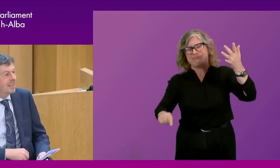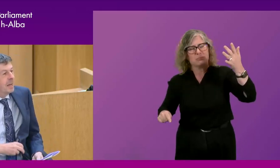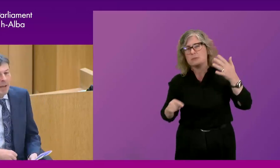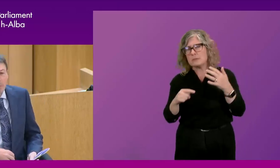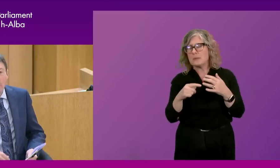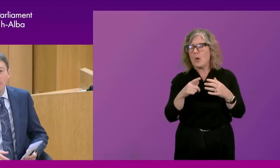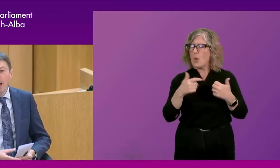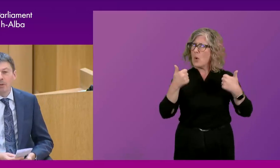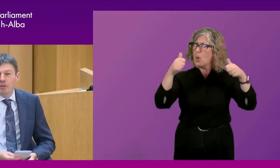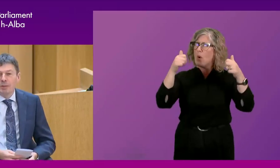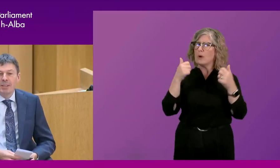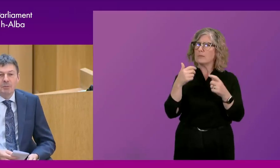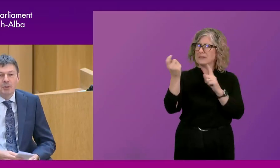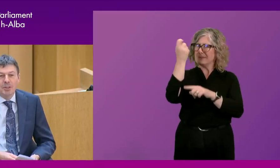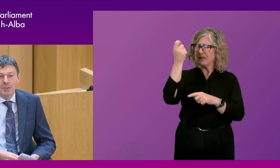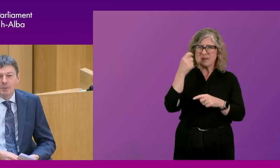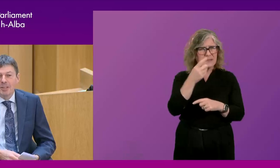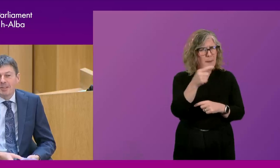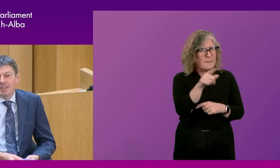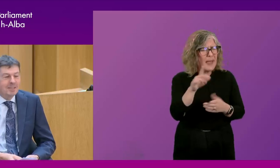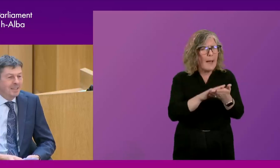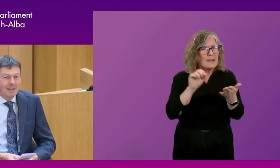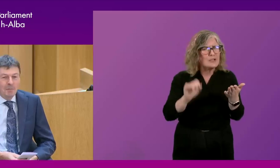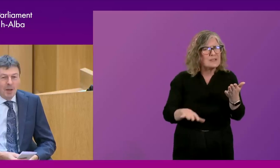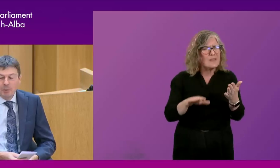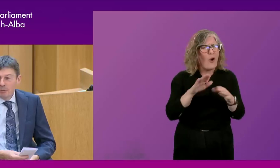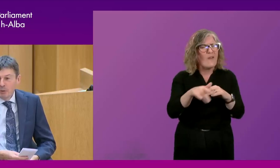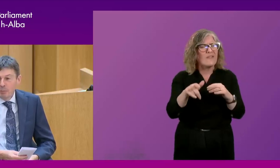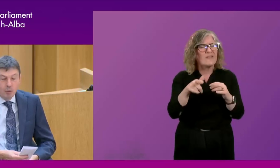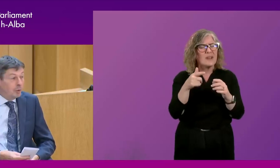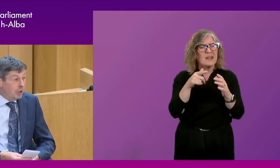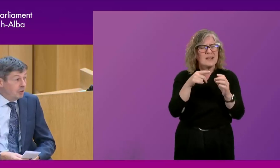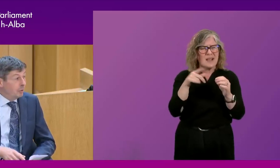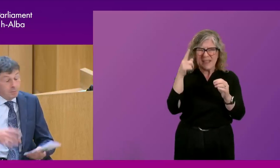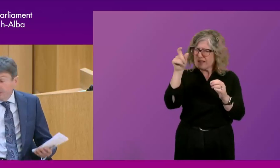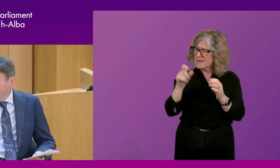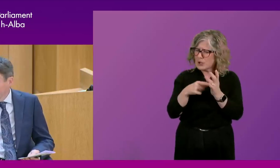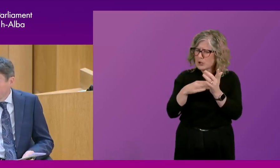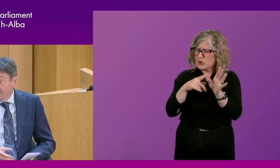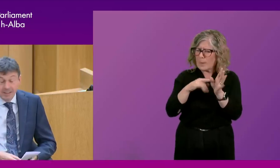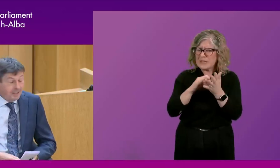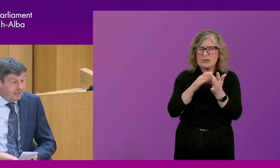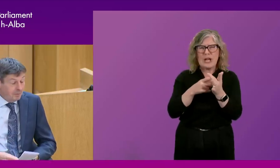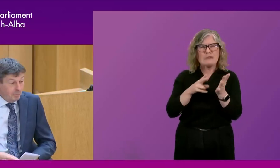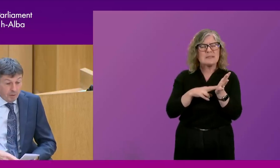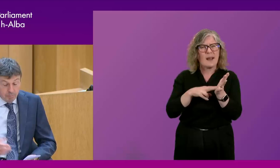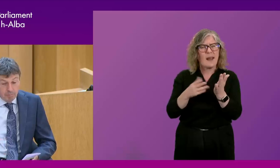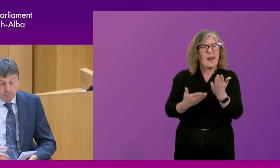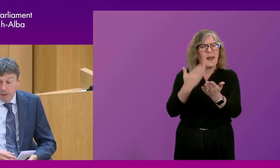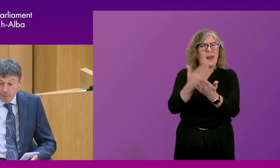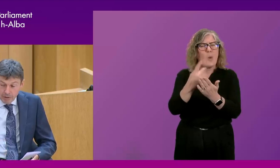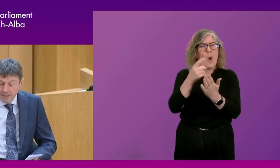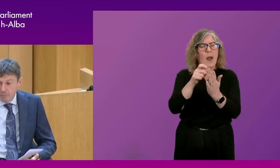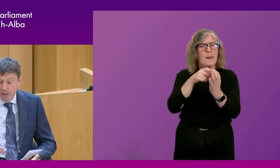sake. Does anybody remember the abolition of Pindings and Warrant Sales? was just, it's just a bill from Tommy Sheridan that was picked up by, uh, by